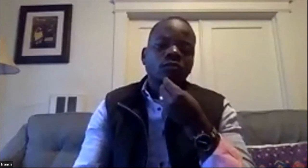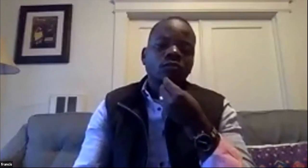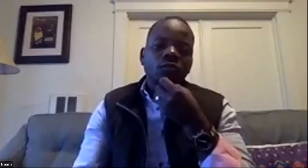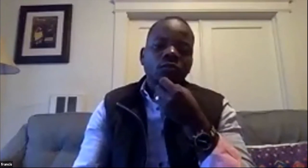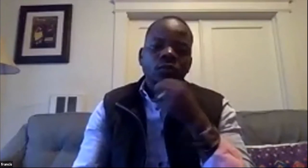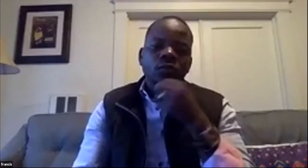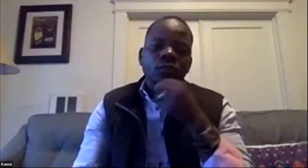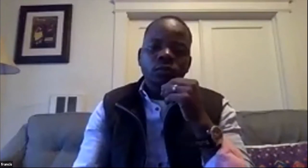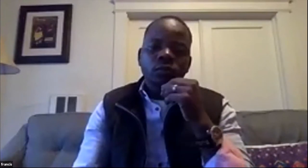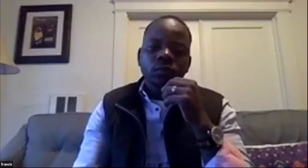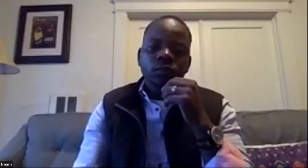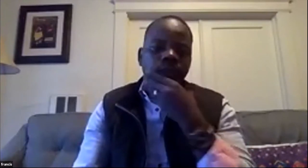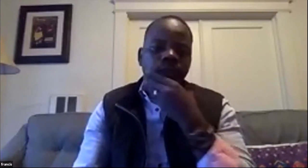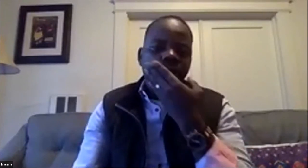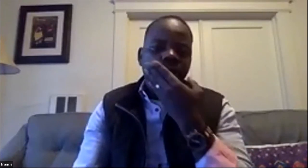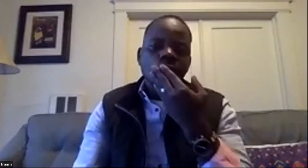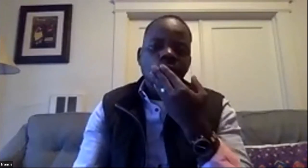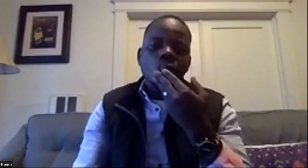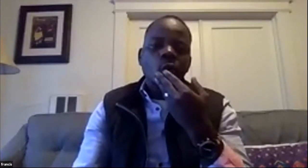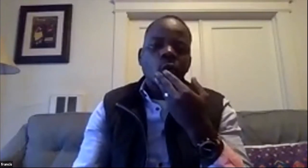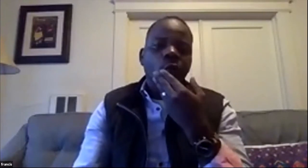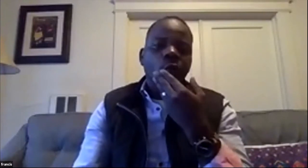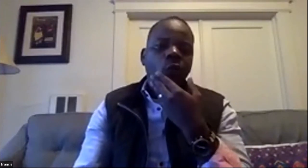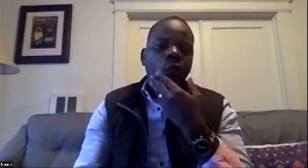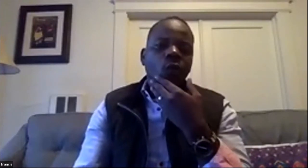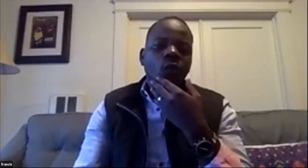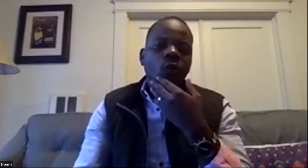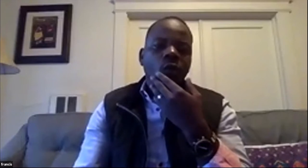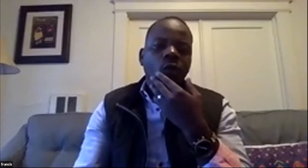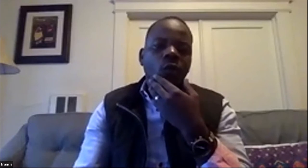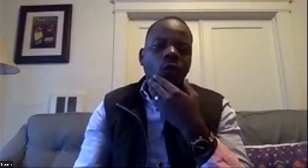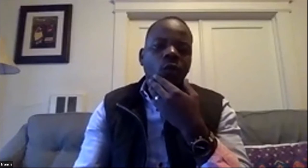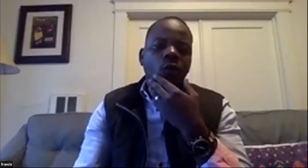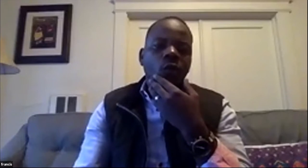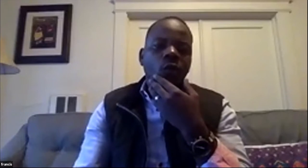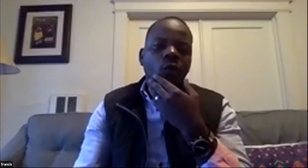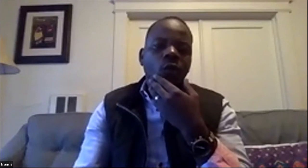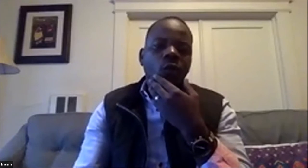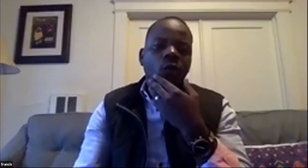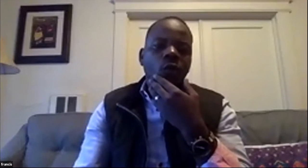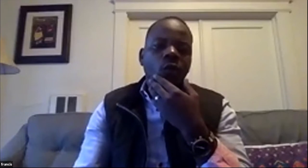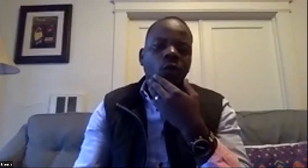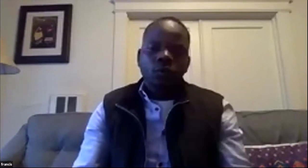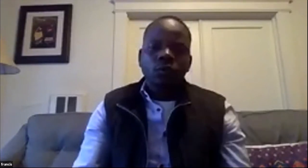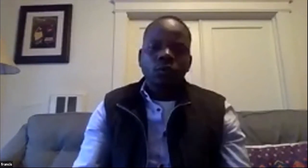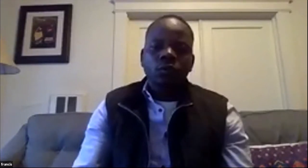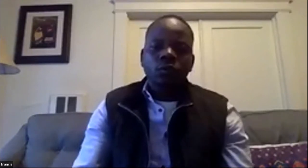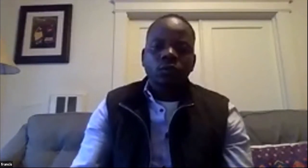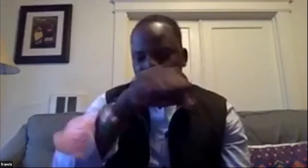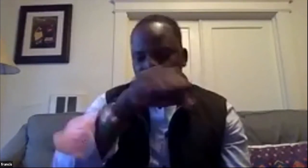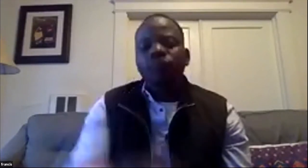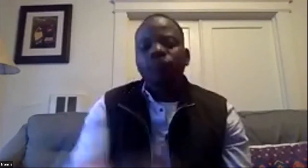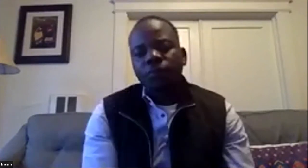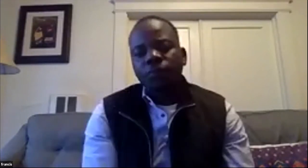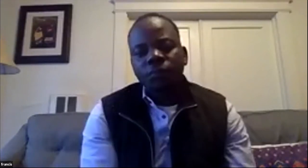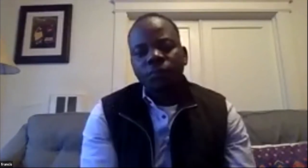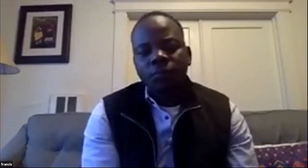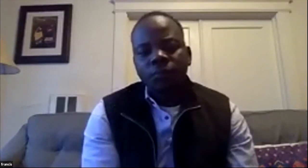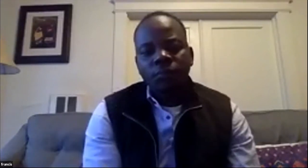trips next year to go and volunteer and so he's already helping uh he has classes that he's set up that